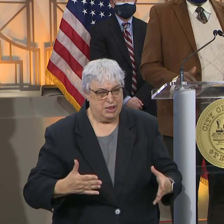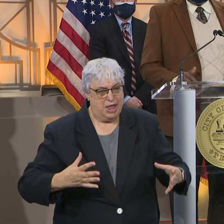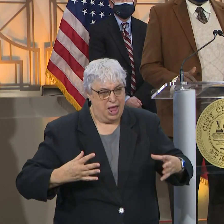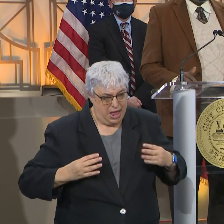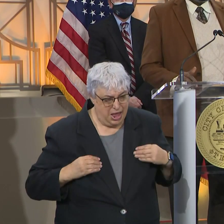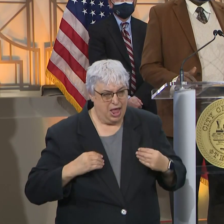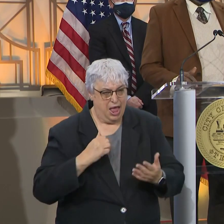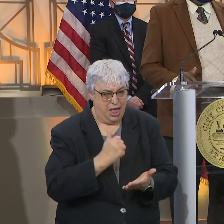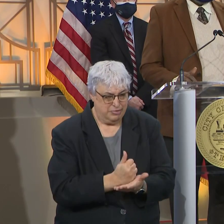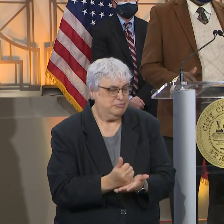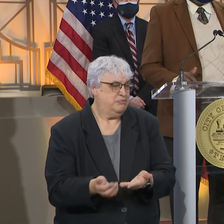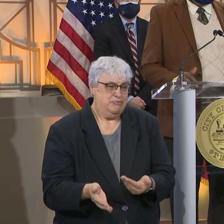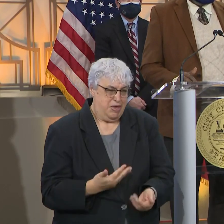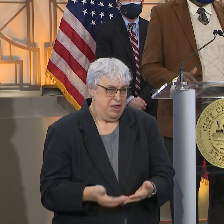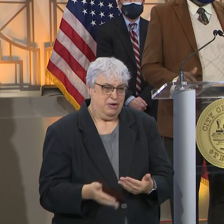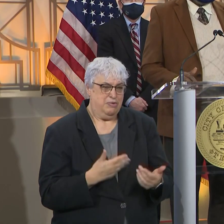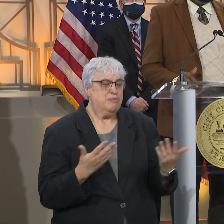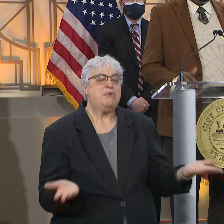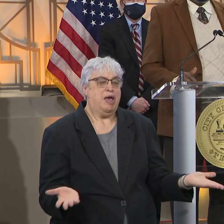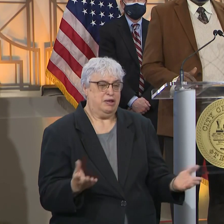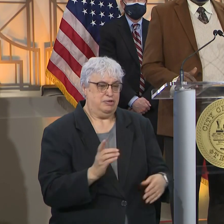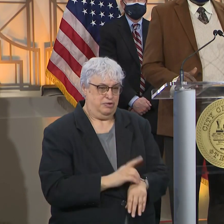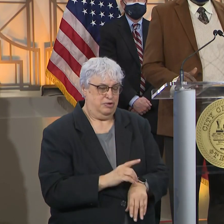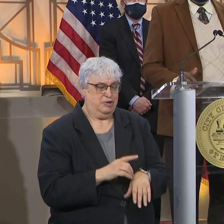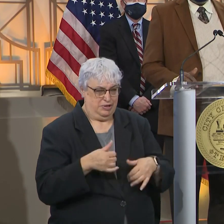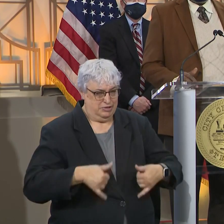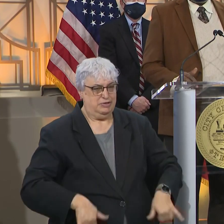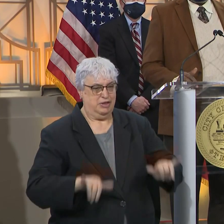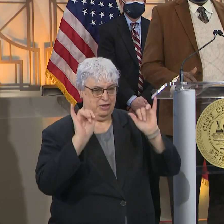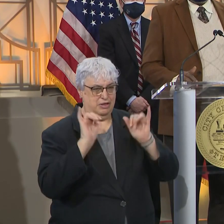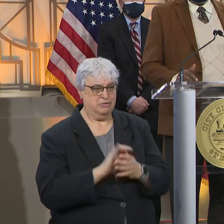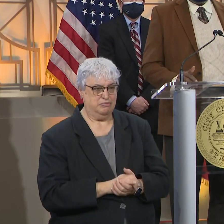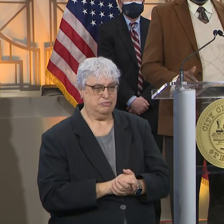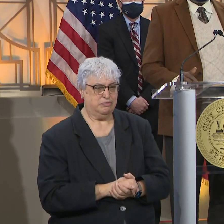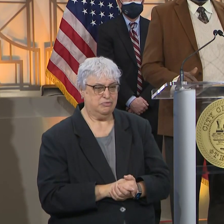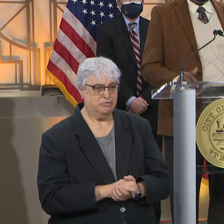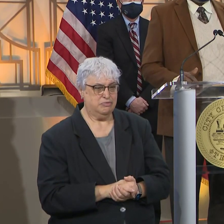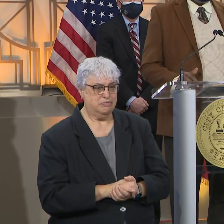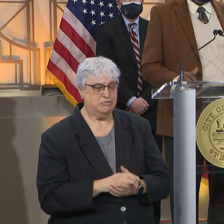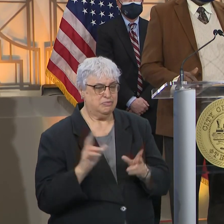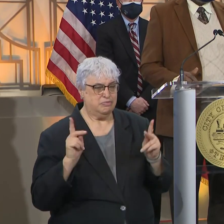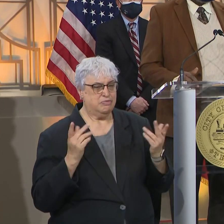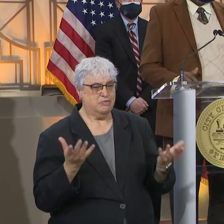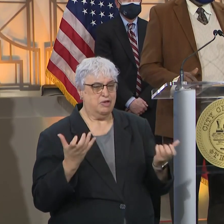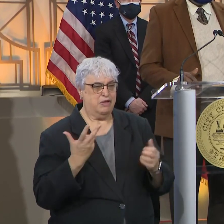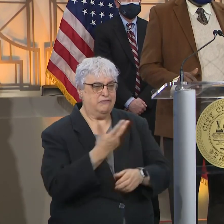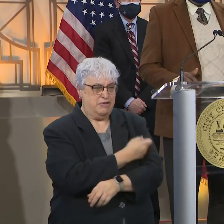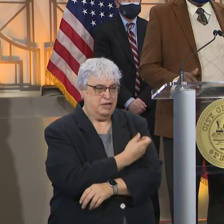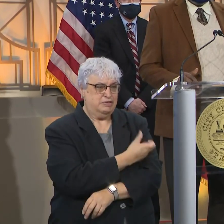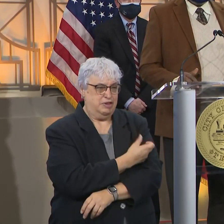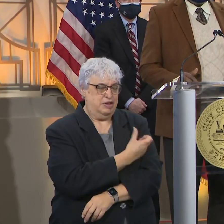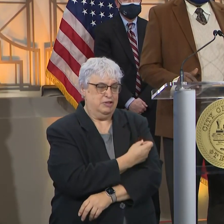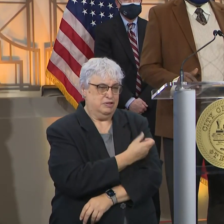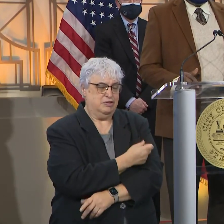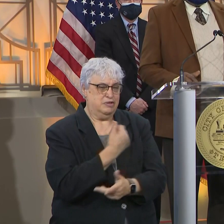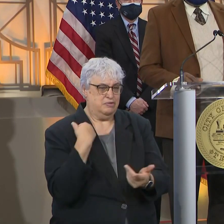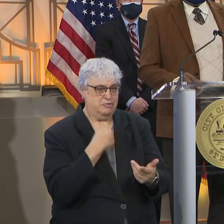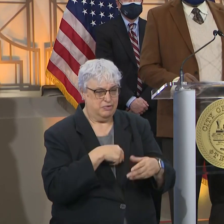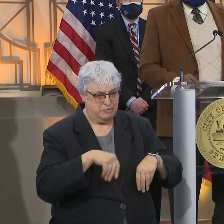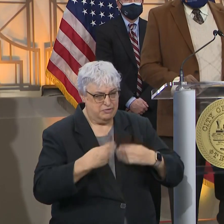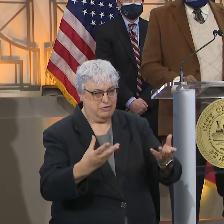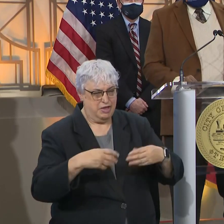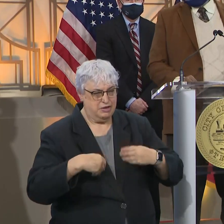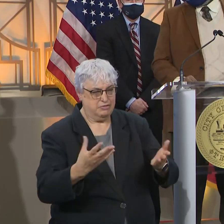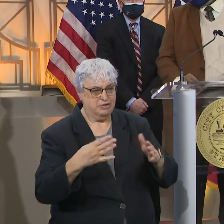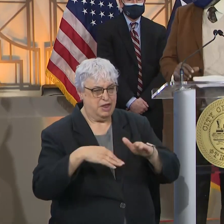was people that were extremely grateful. We see that a number of folks want this vaccine, so we want to make sure that we provide them